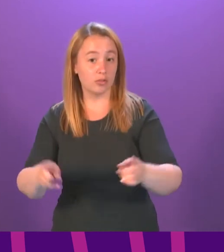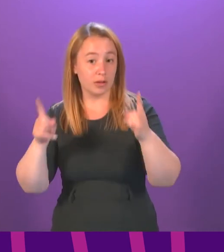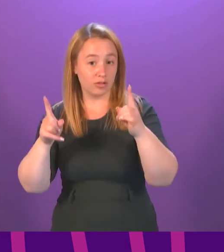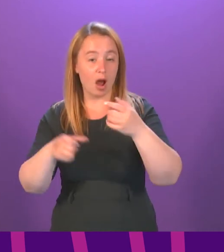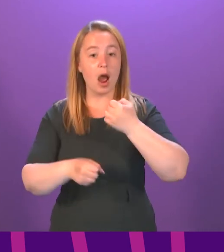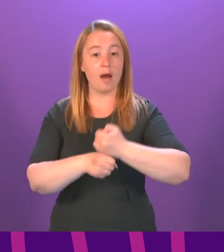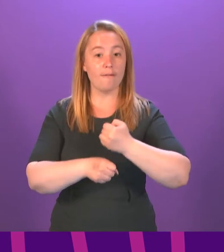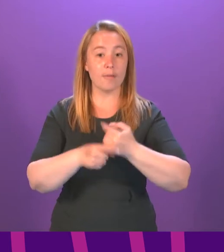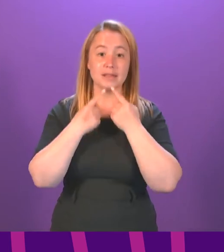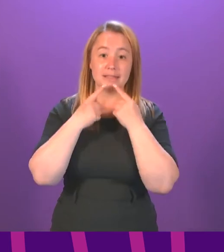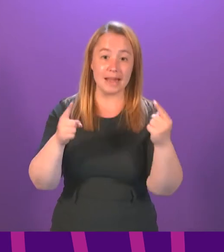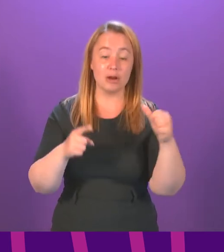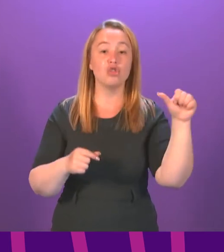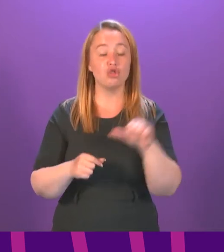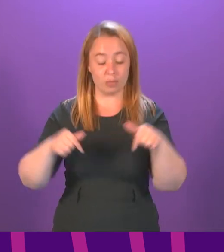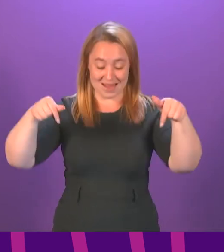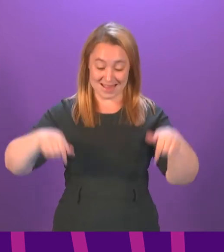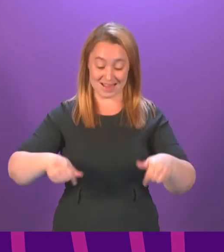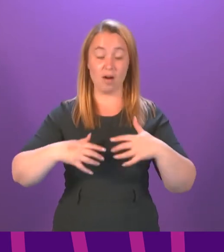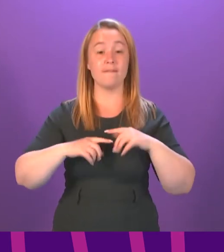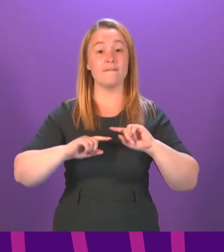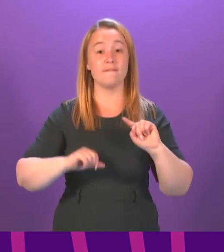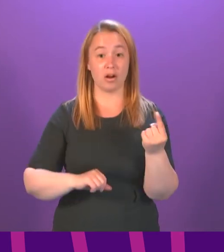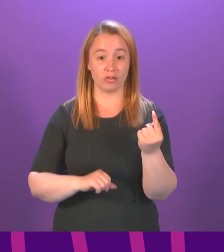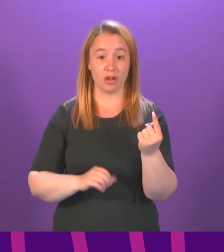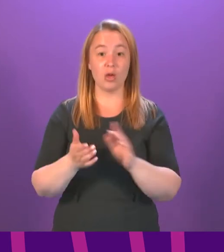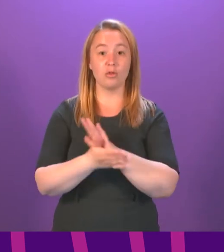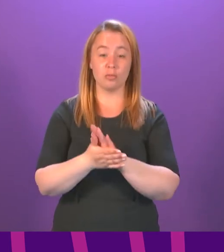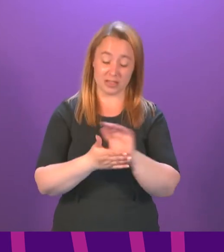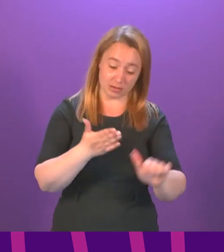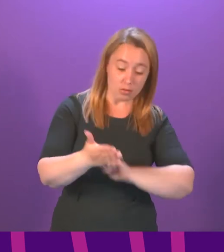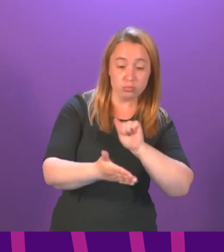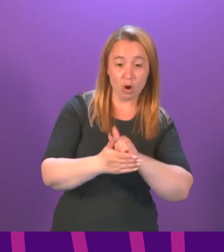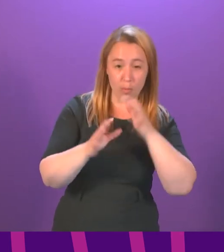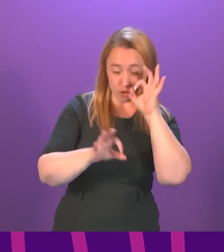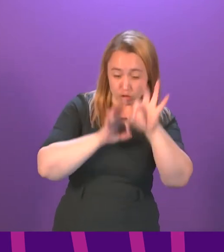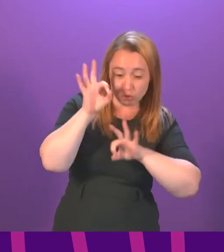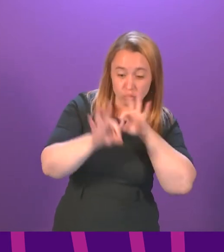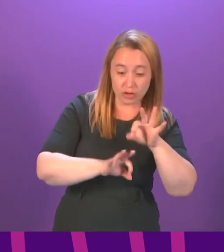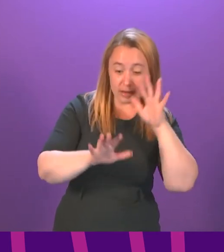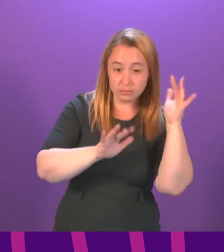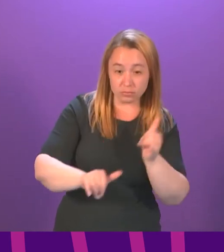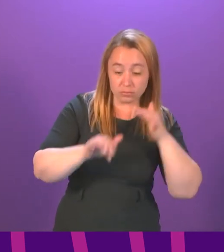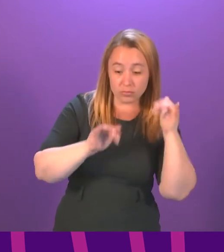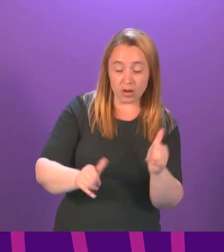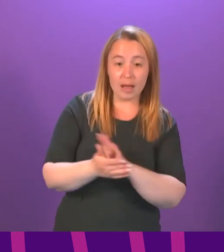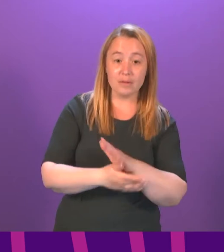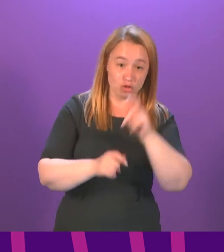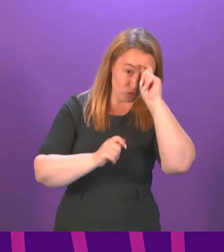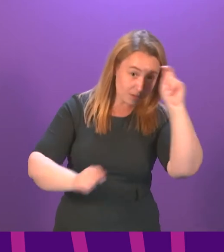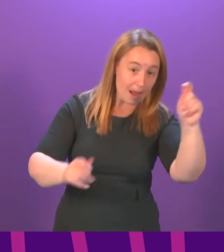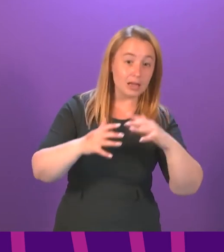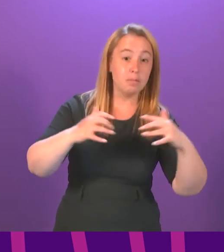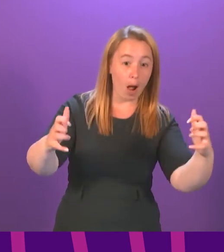government statements should be made here first to allow for proper scrutiny and to show respect for our parliament.